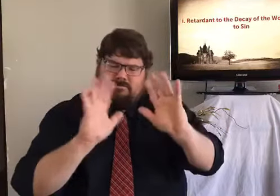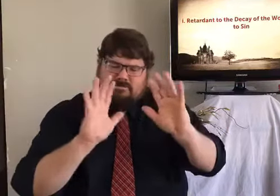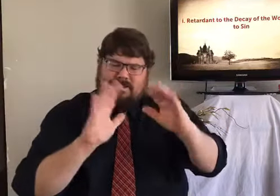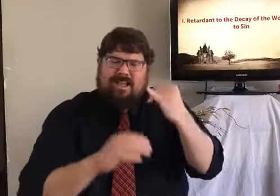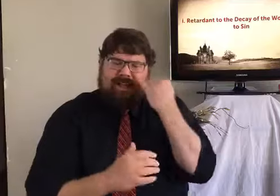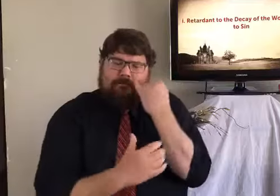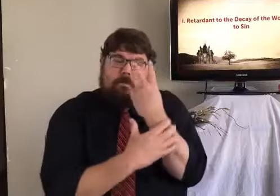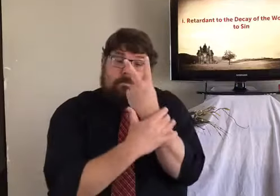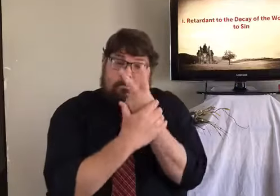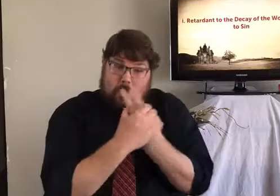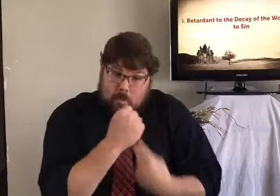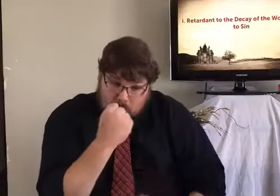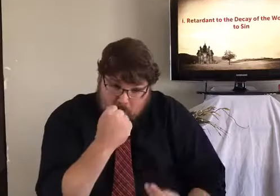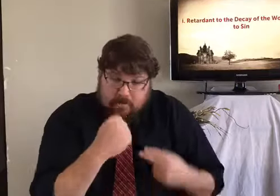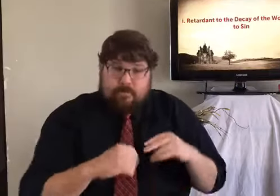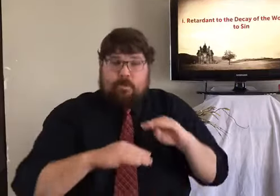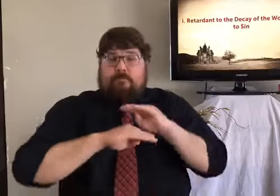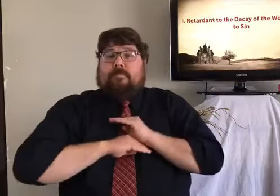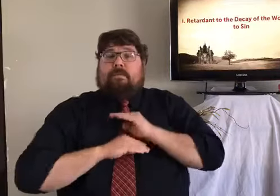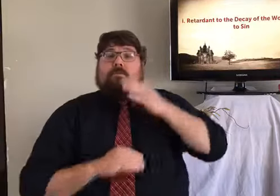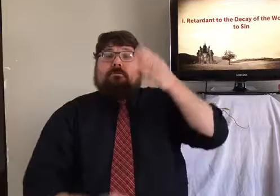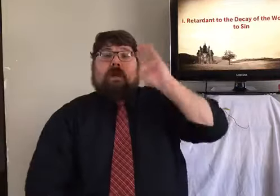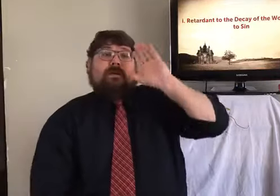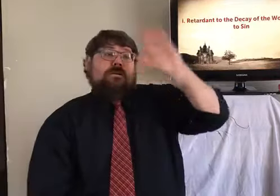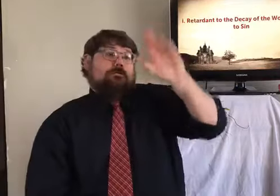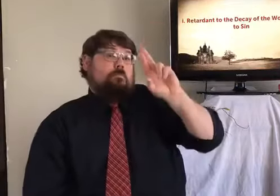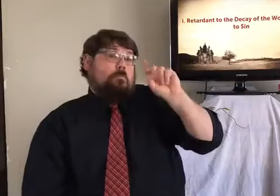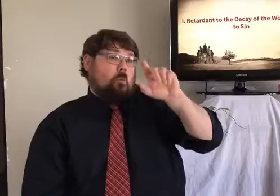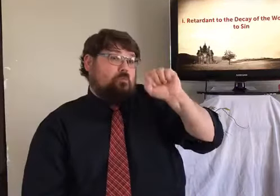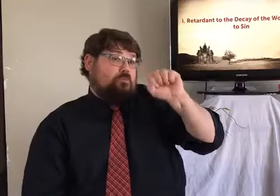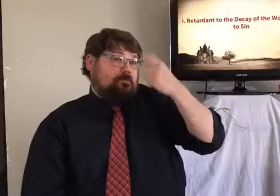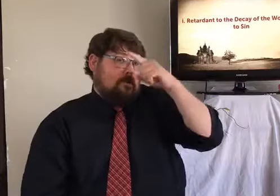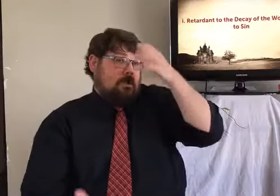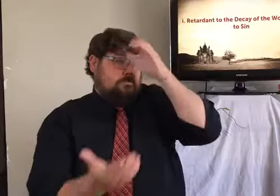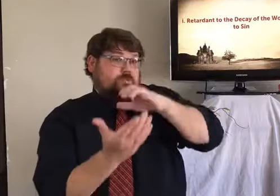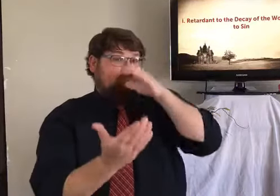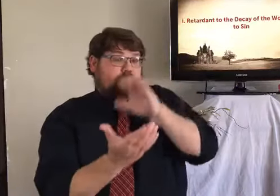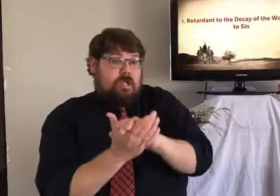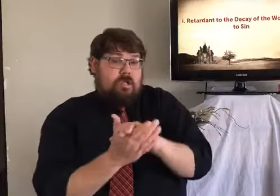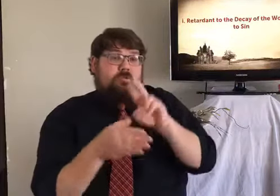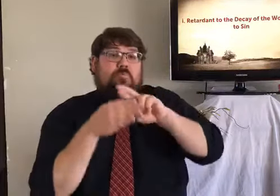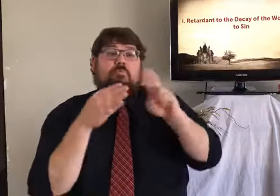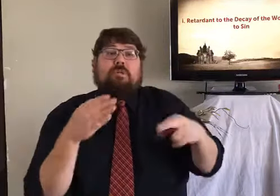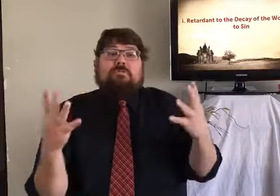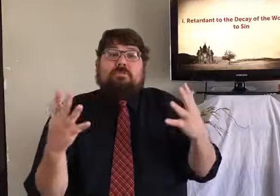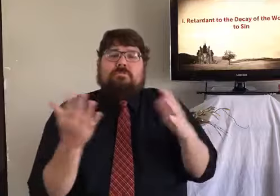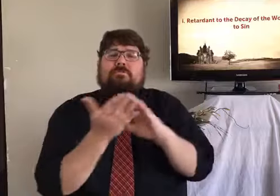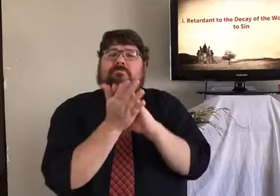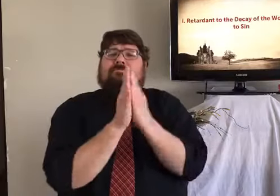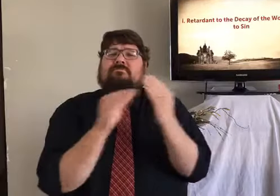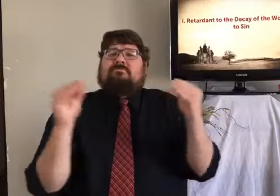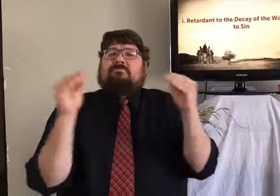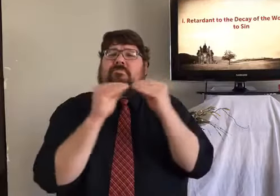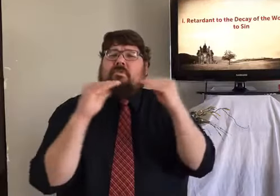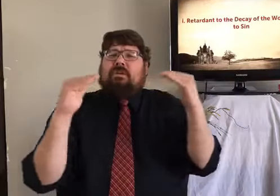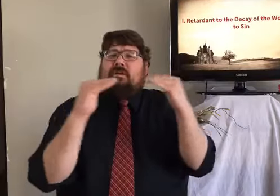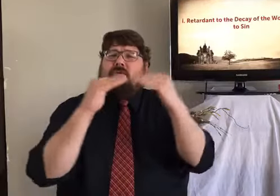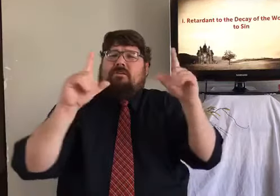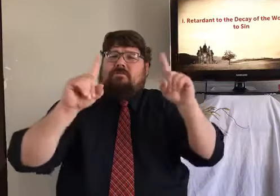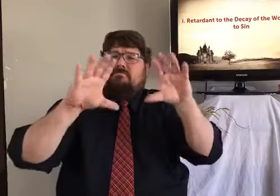And that seems so unequal. But God made different roles for